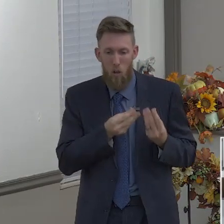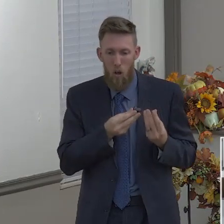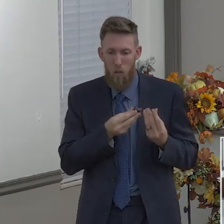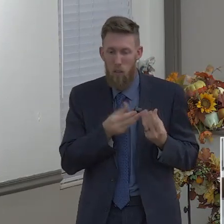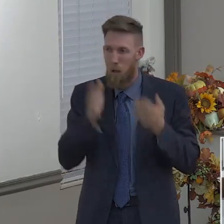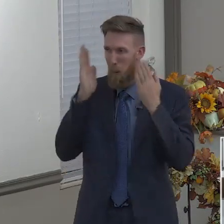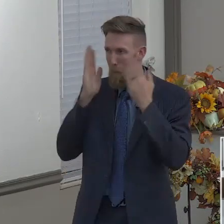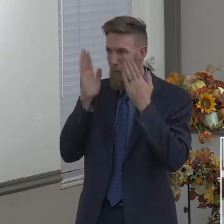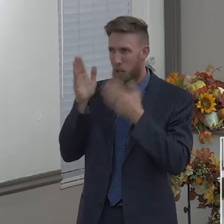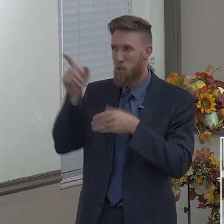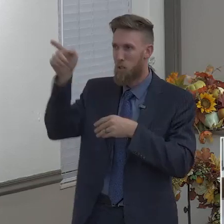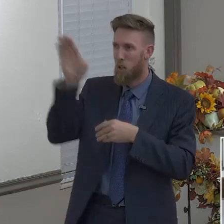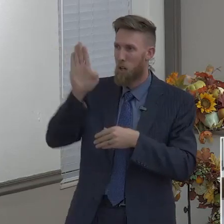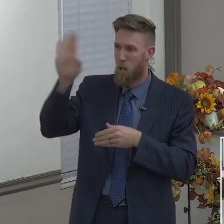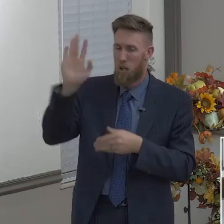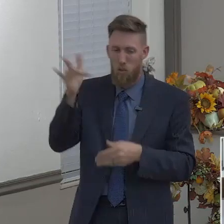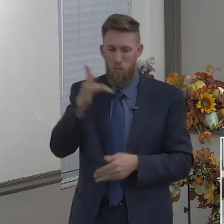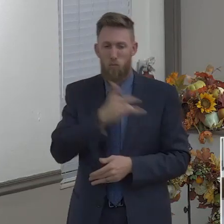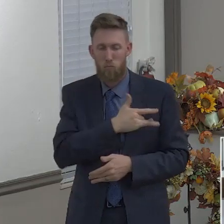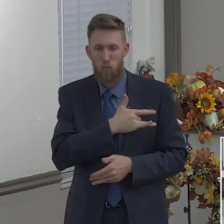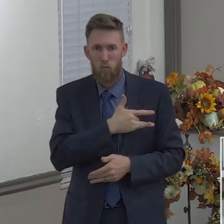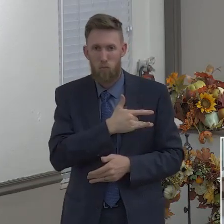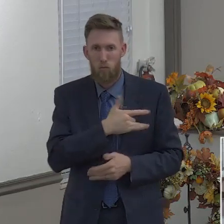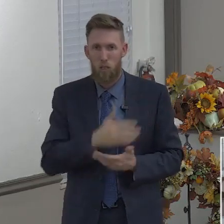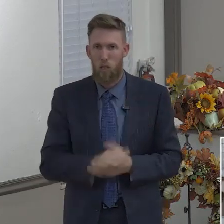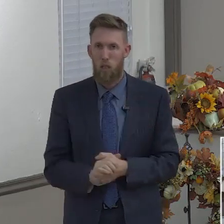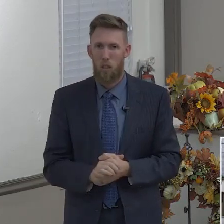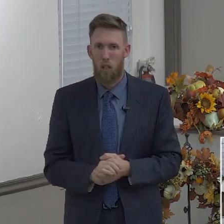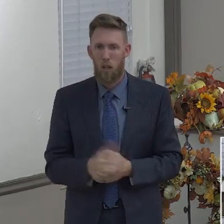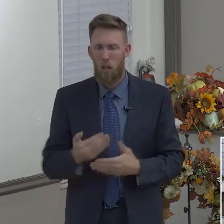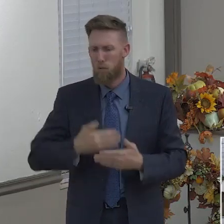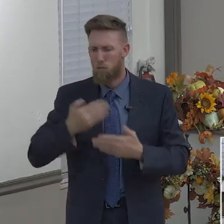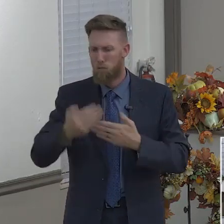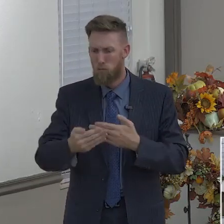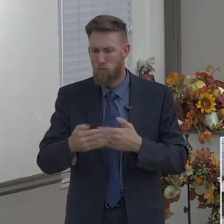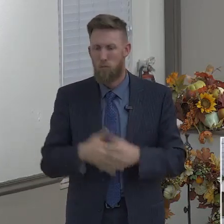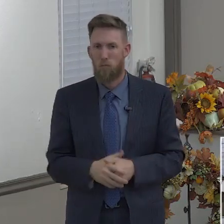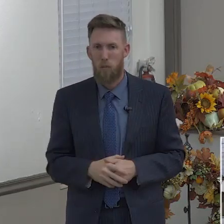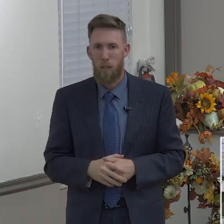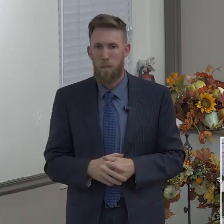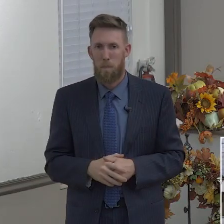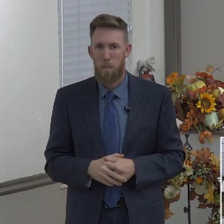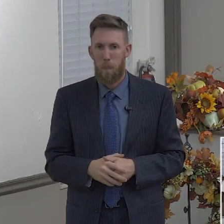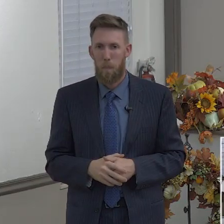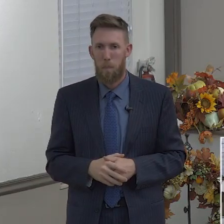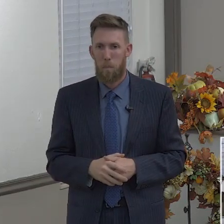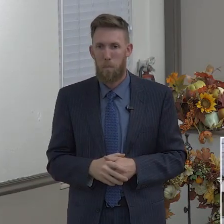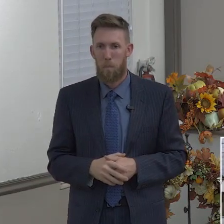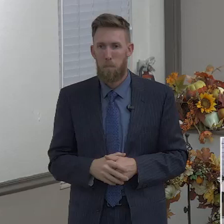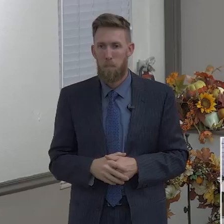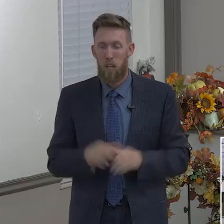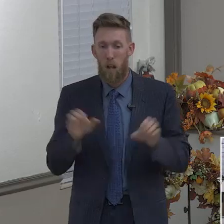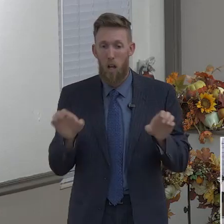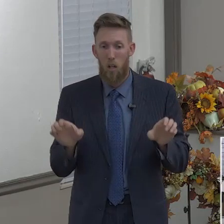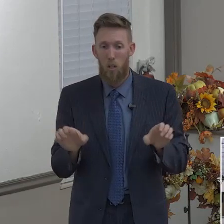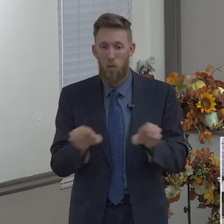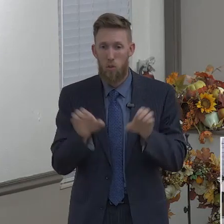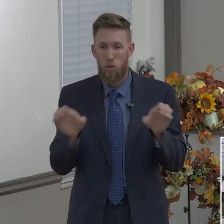Next, how can we know the will of God for our life? Number two, by doing the revealed will of God today.